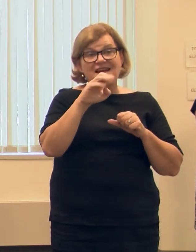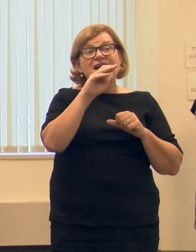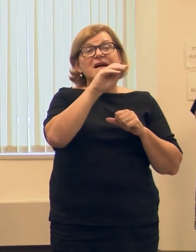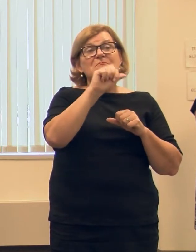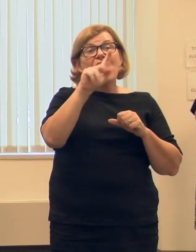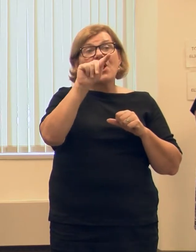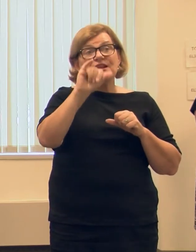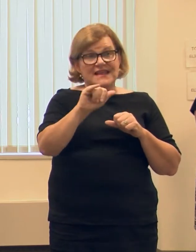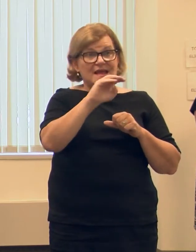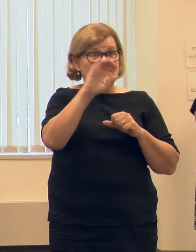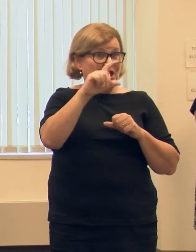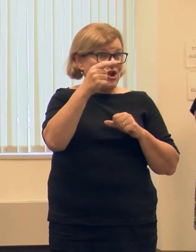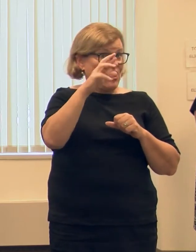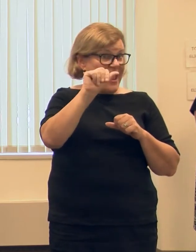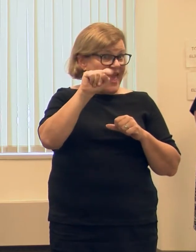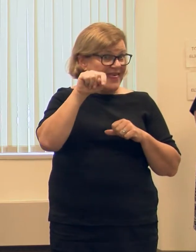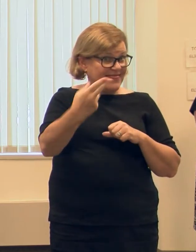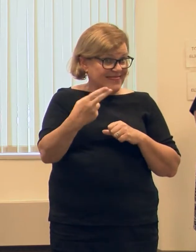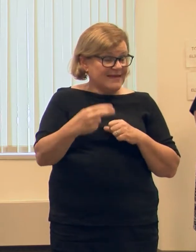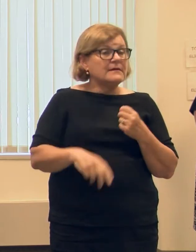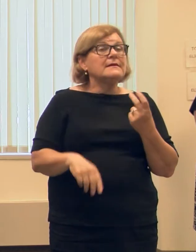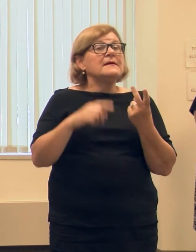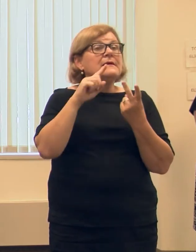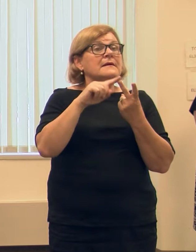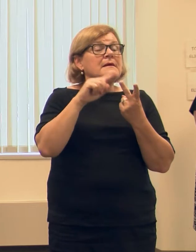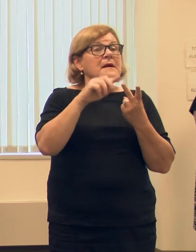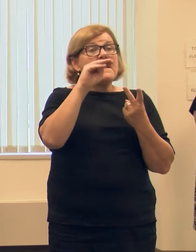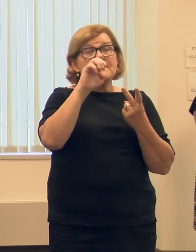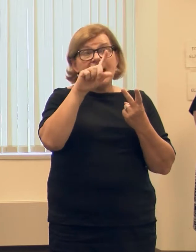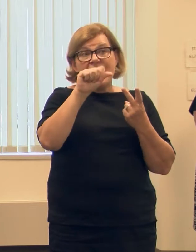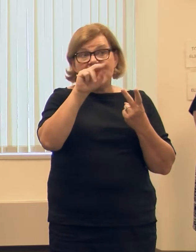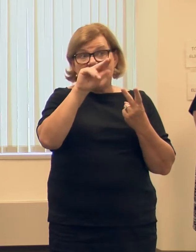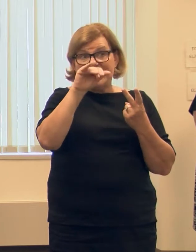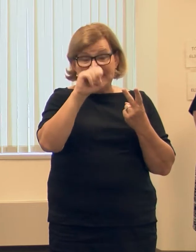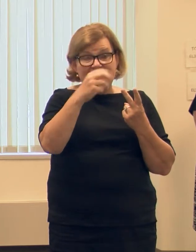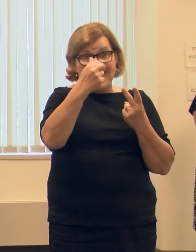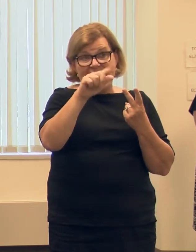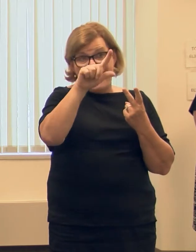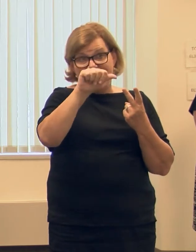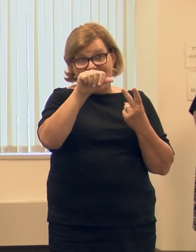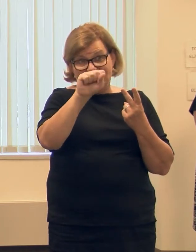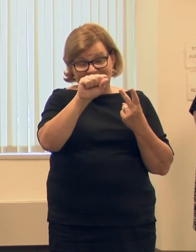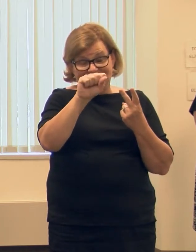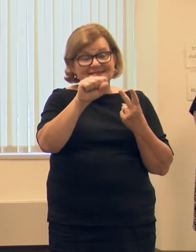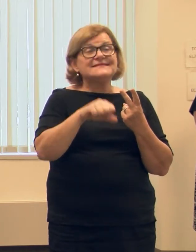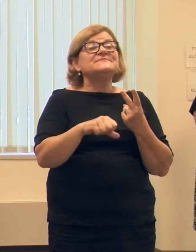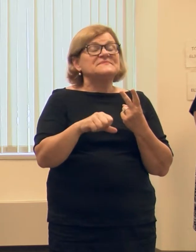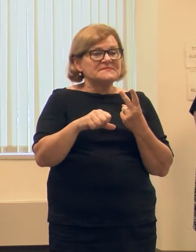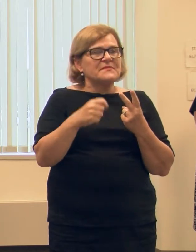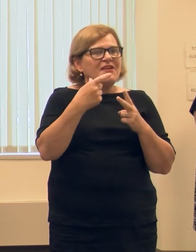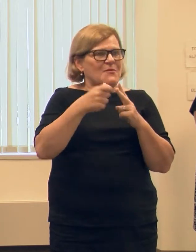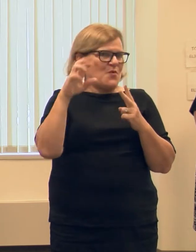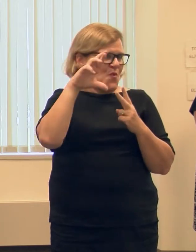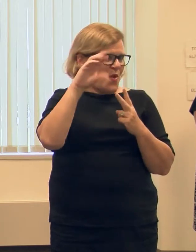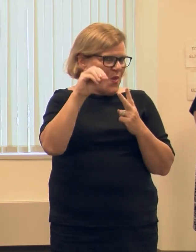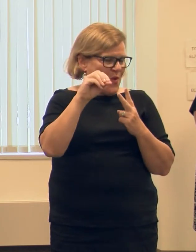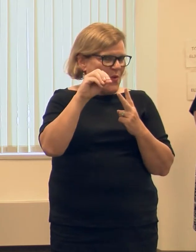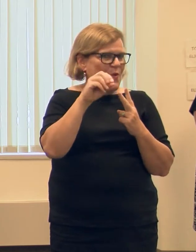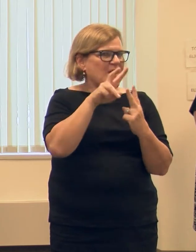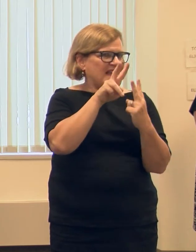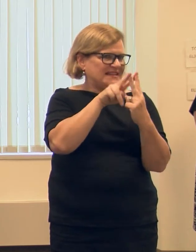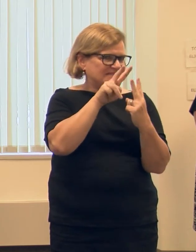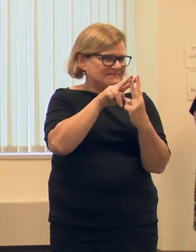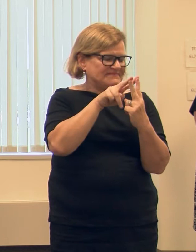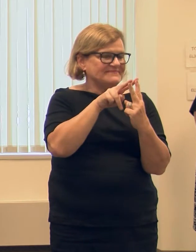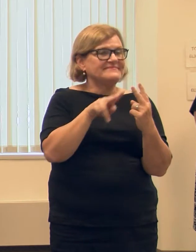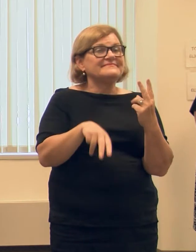clerk in Ferndale. We have Melanie Hallis, I'm sorry, from Royal Oak, the clerk in Royal